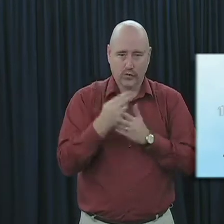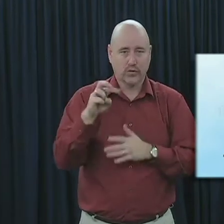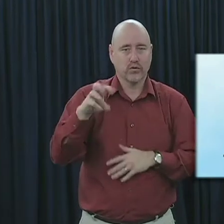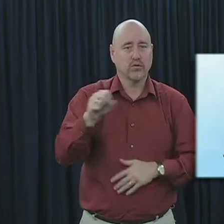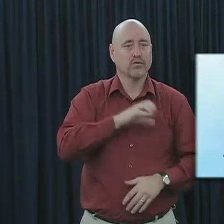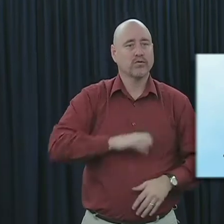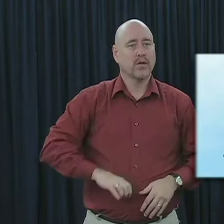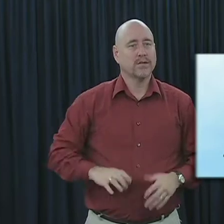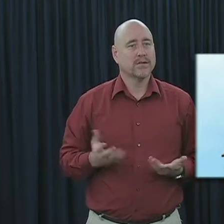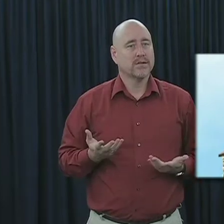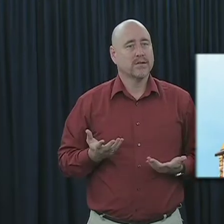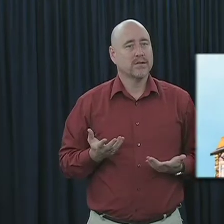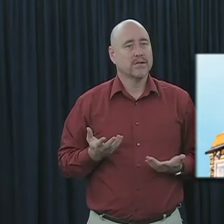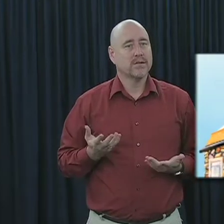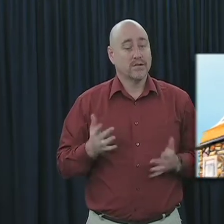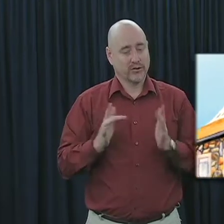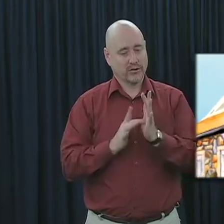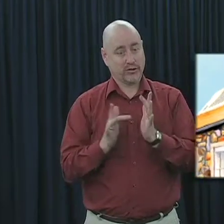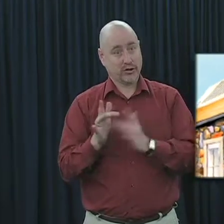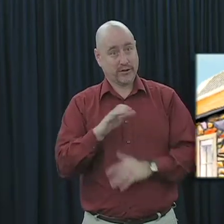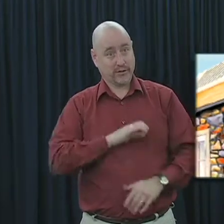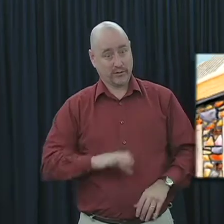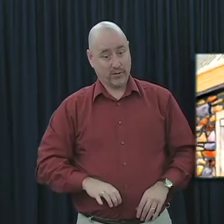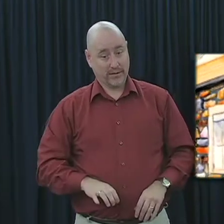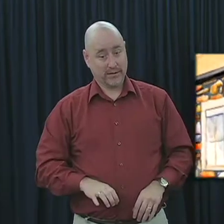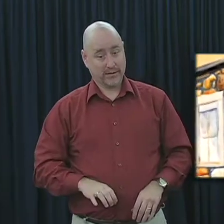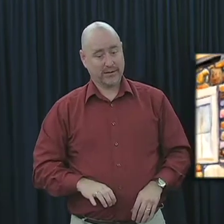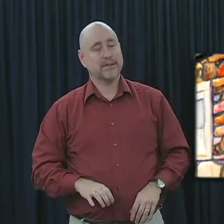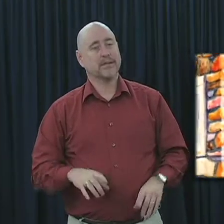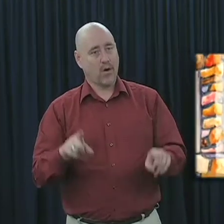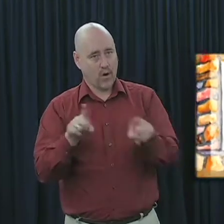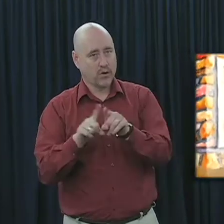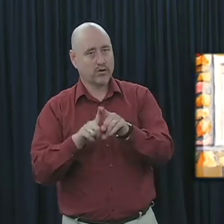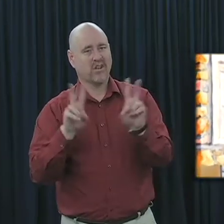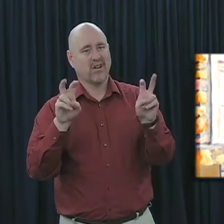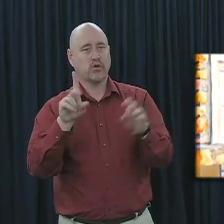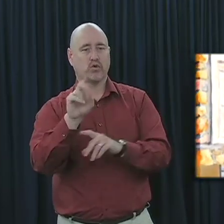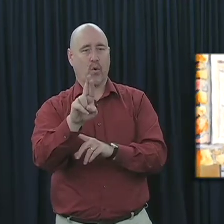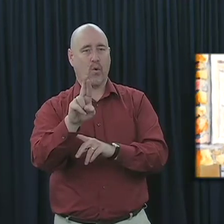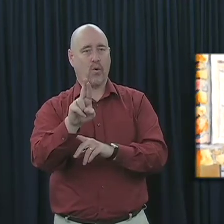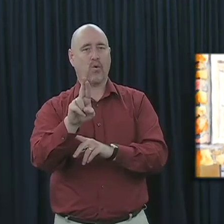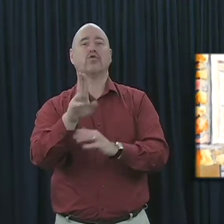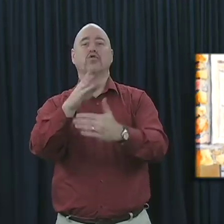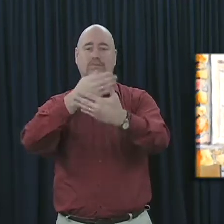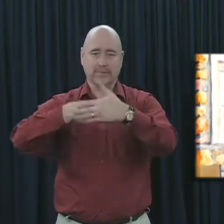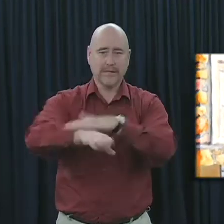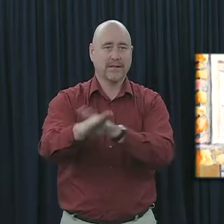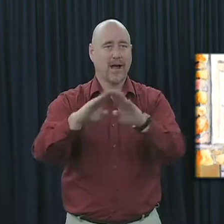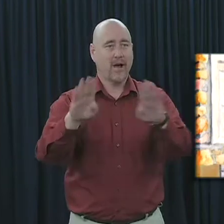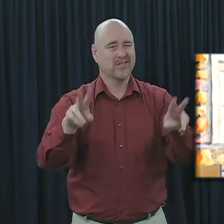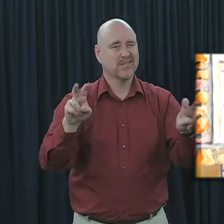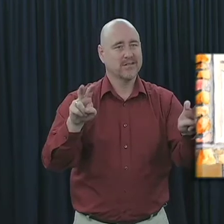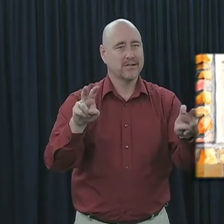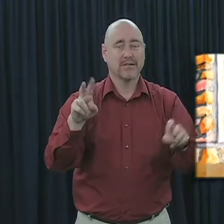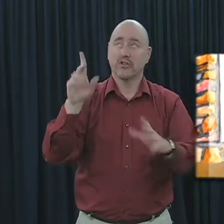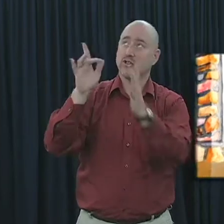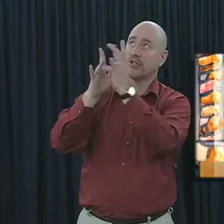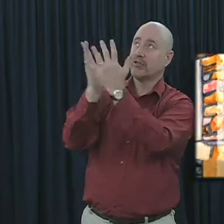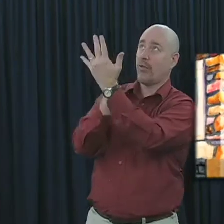about Christ. Jesus Christ is also the door into this house. He is the door and the means